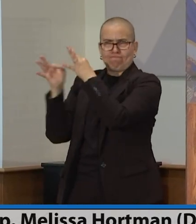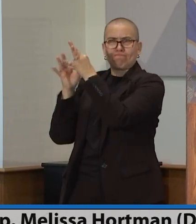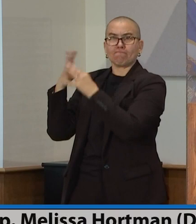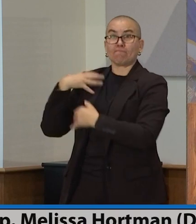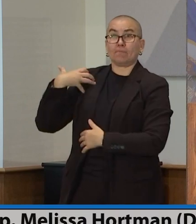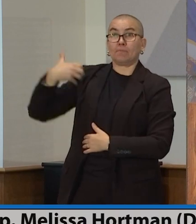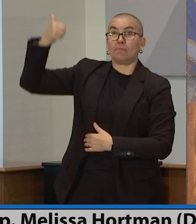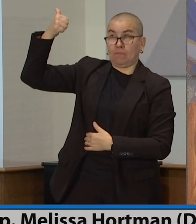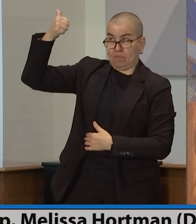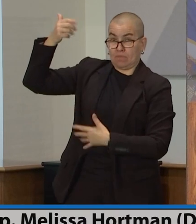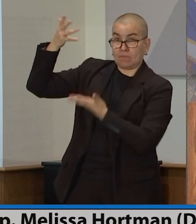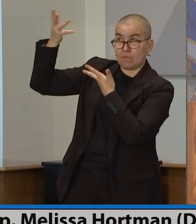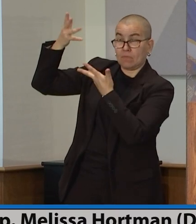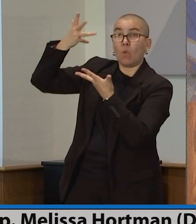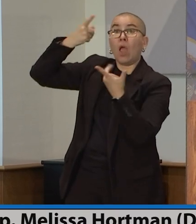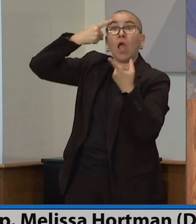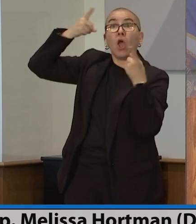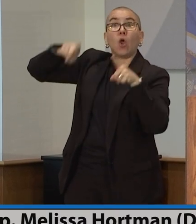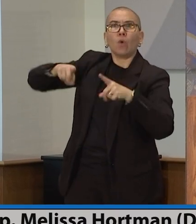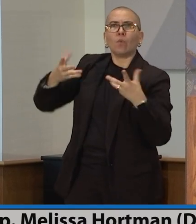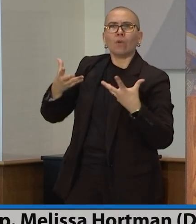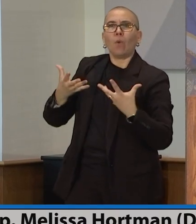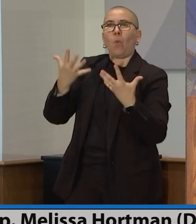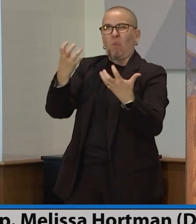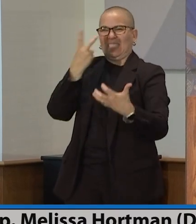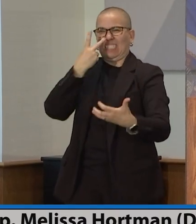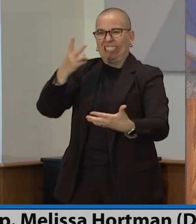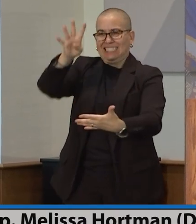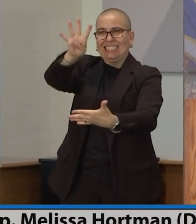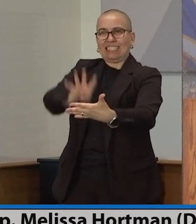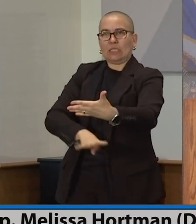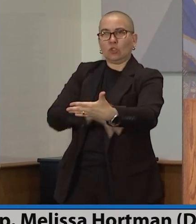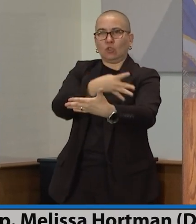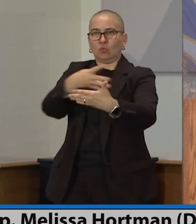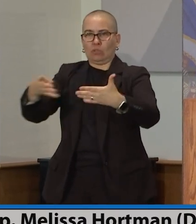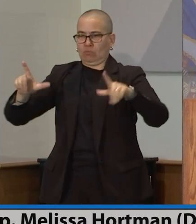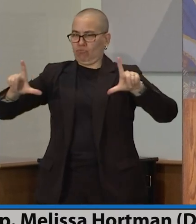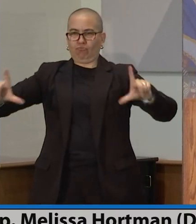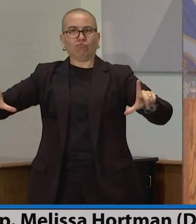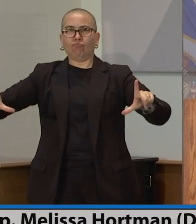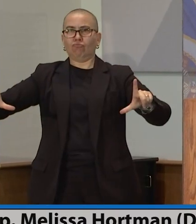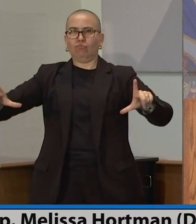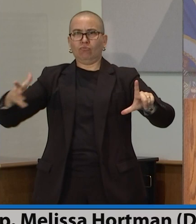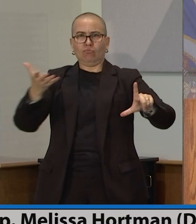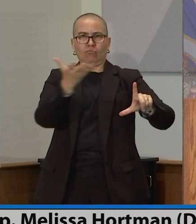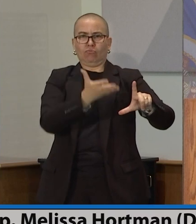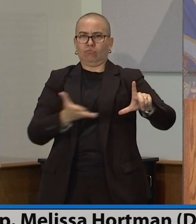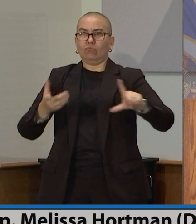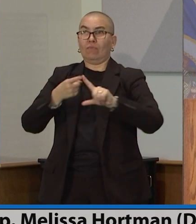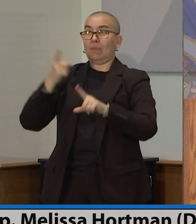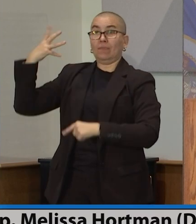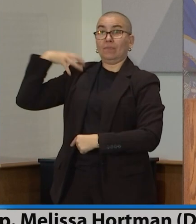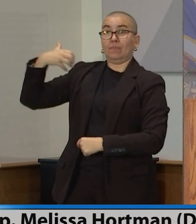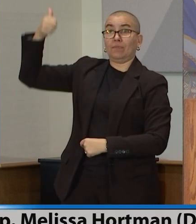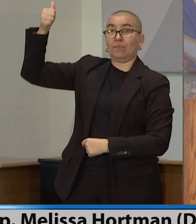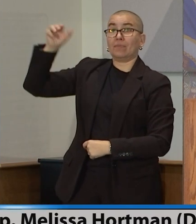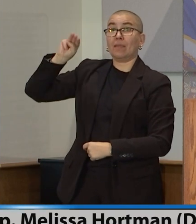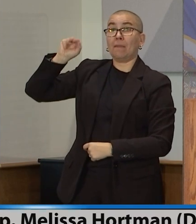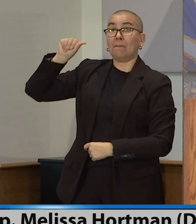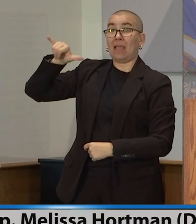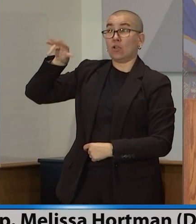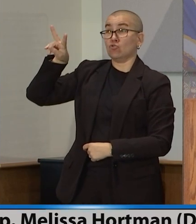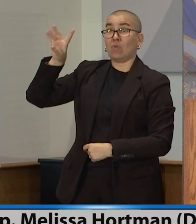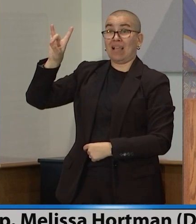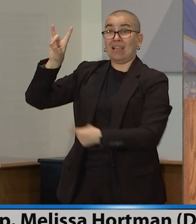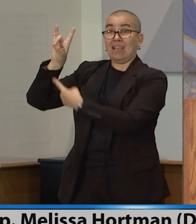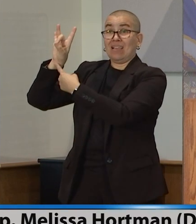that we would like spreadsheets. We expect spreadsheets from our chairs by May 28th at 5 p.m. and